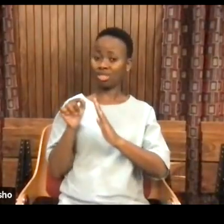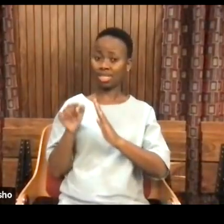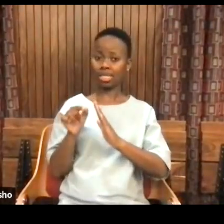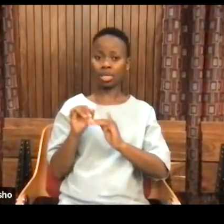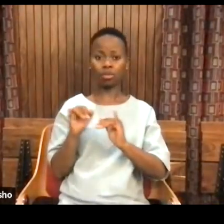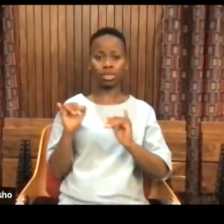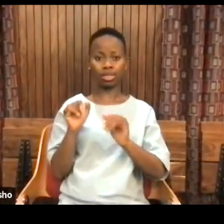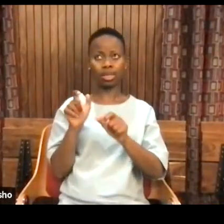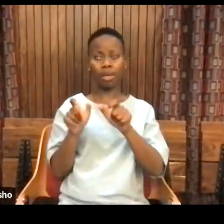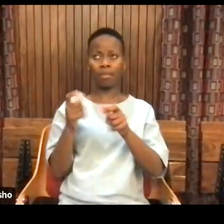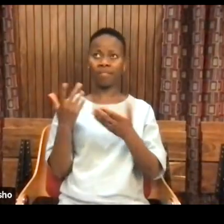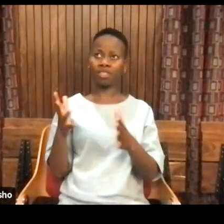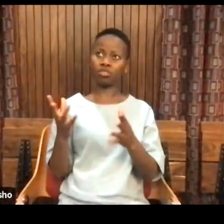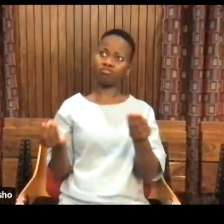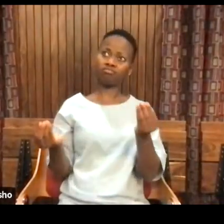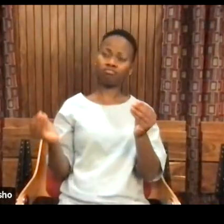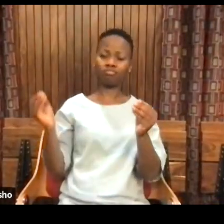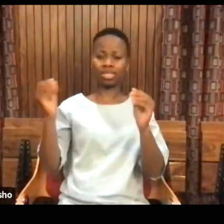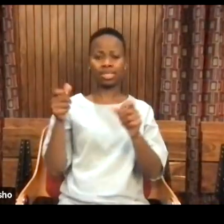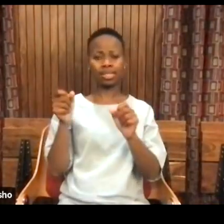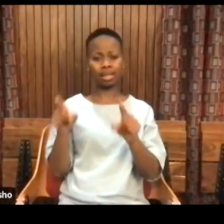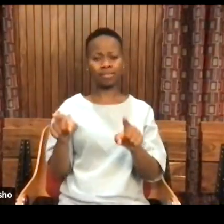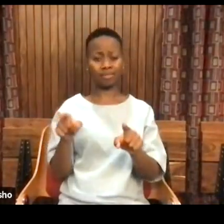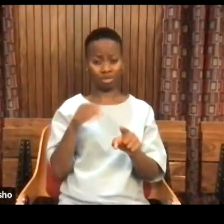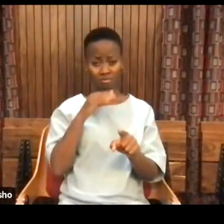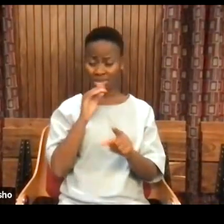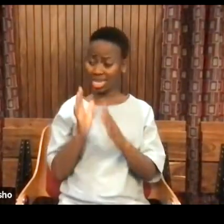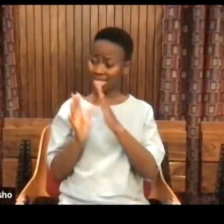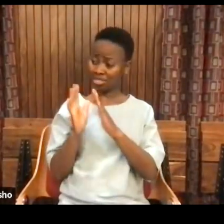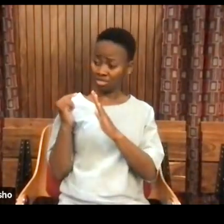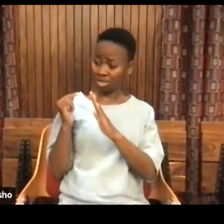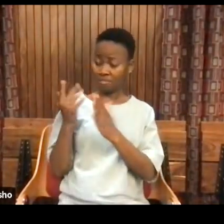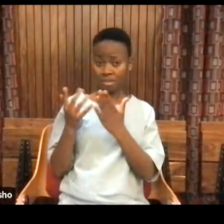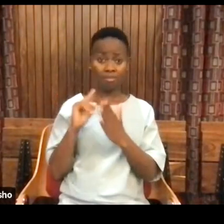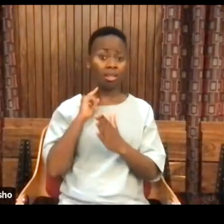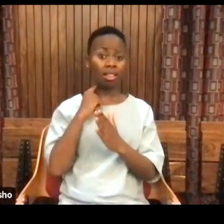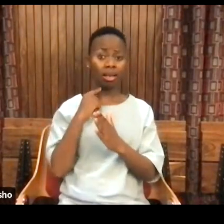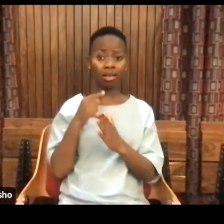construct. Thank you. Thank you. you.